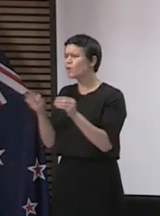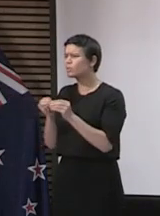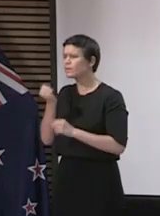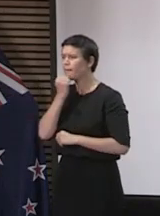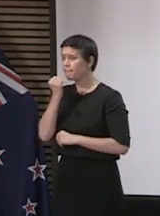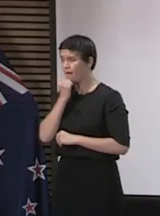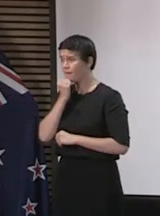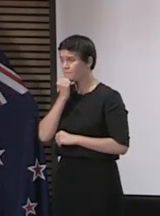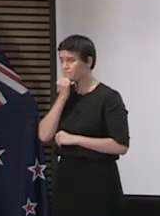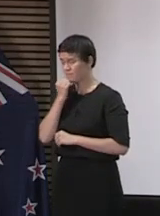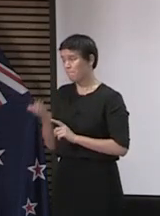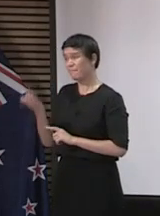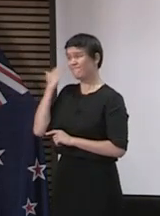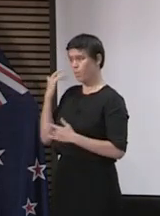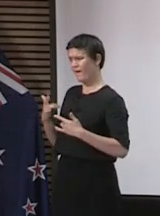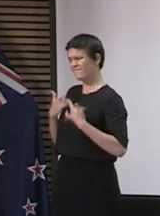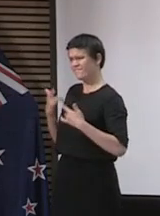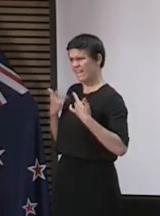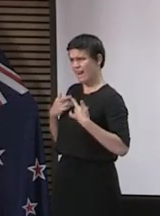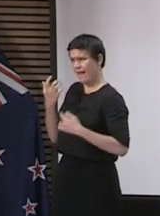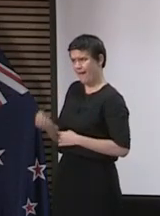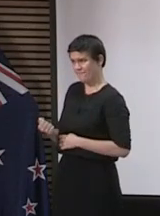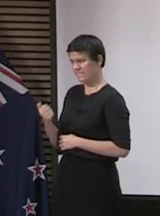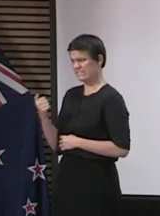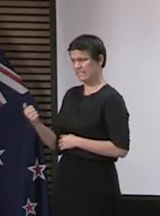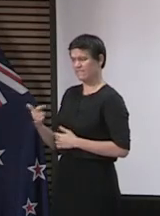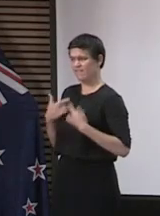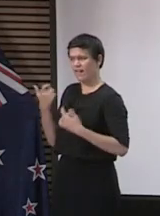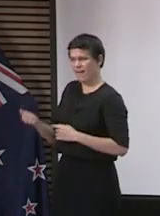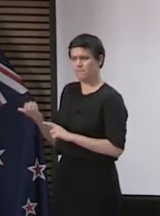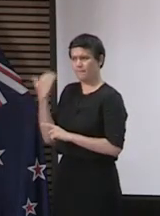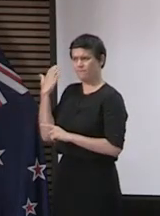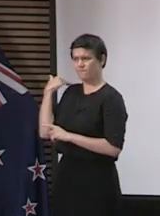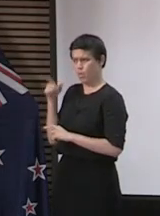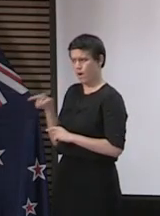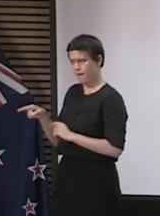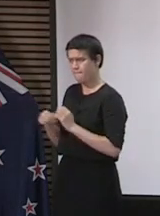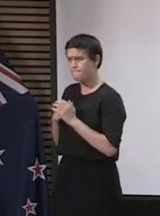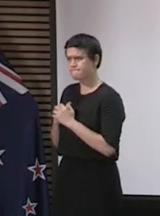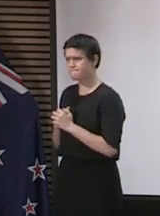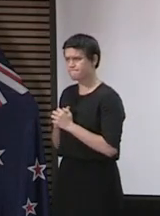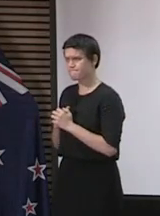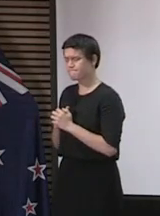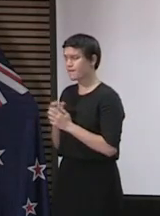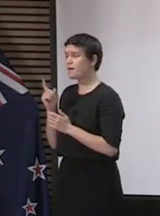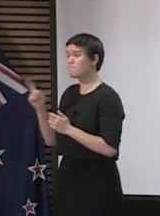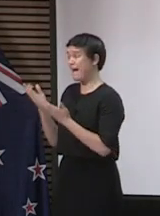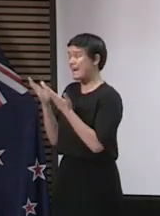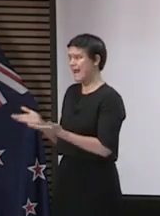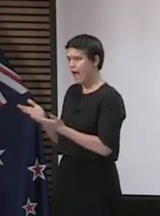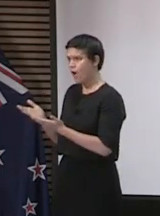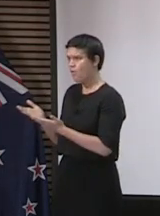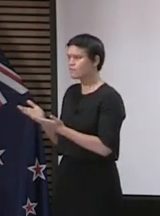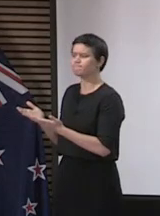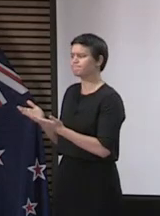cases which were previously probable have been reclassified as either still under investigation or not a